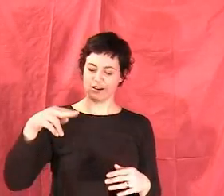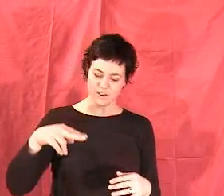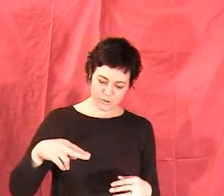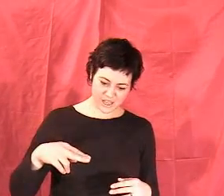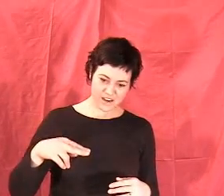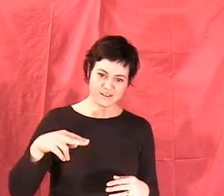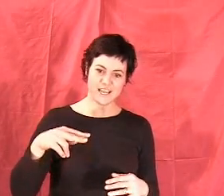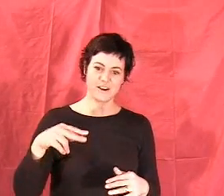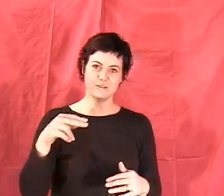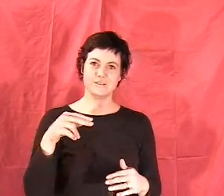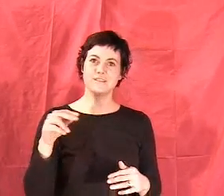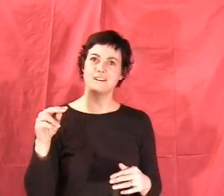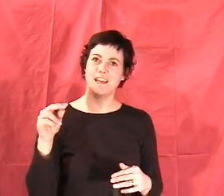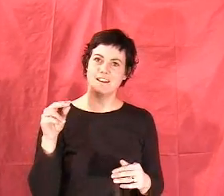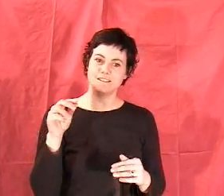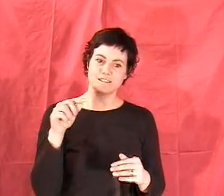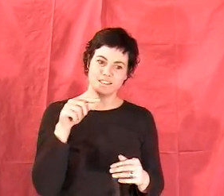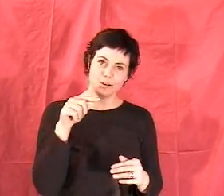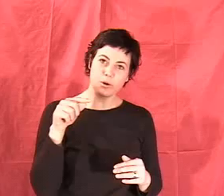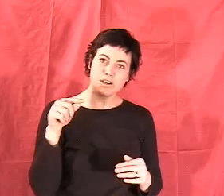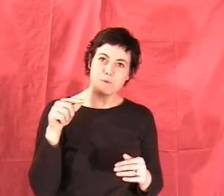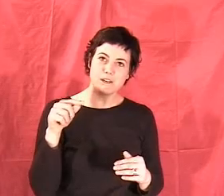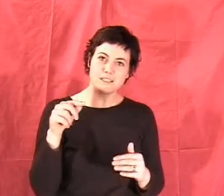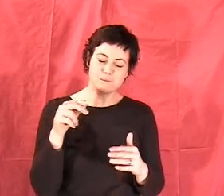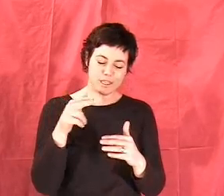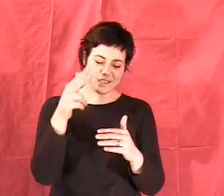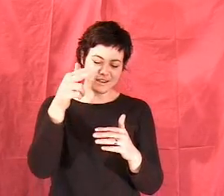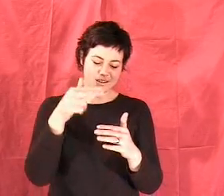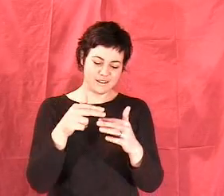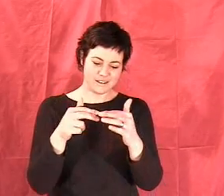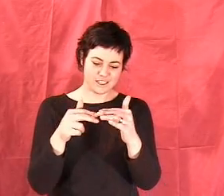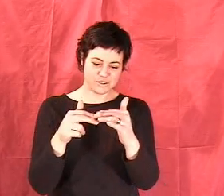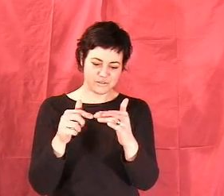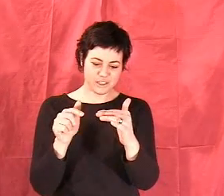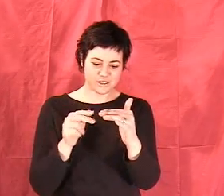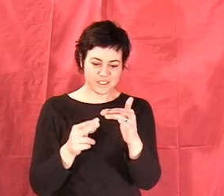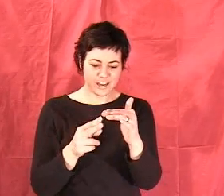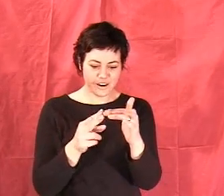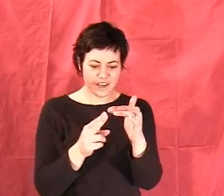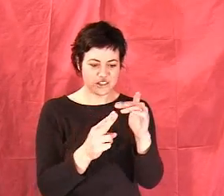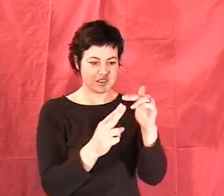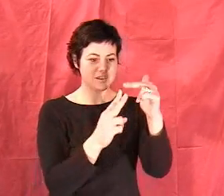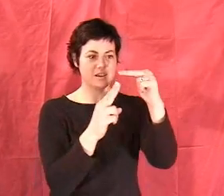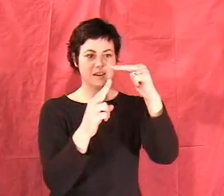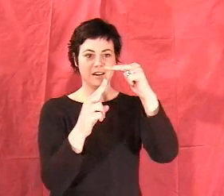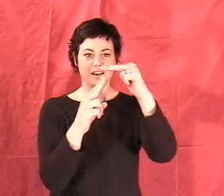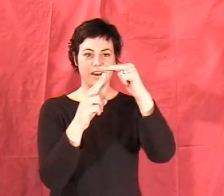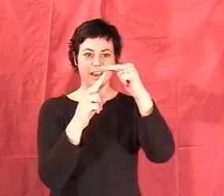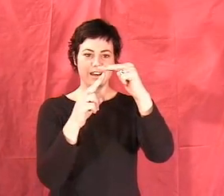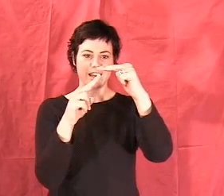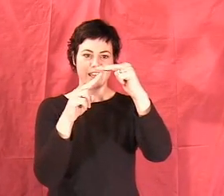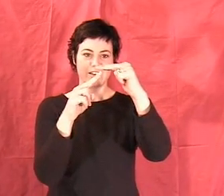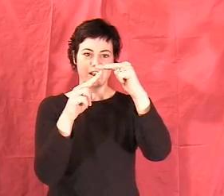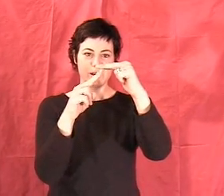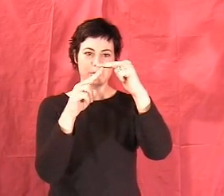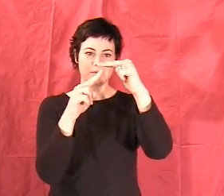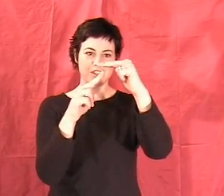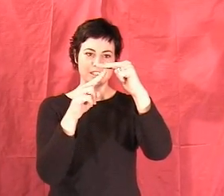Comb the hair down and see where you want it to be. Get your fingers in there and just cut at an angle up. Just